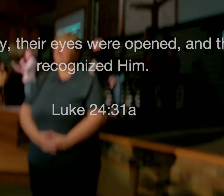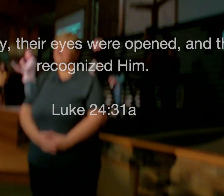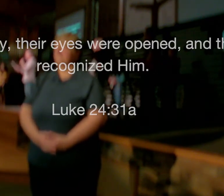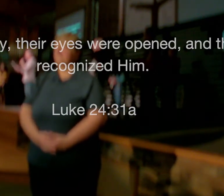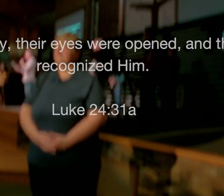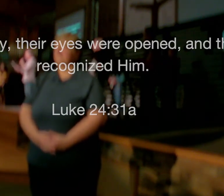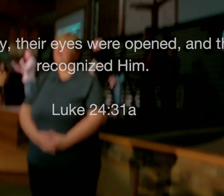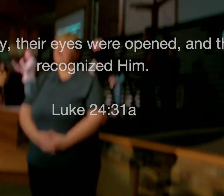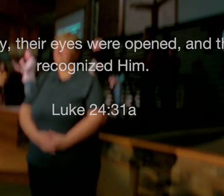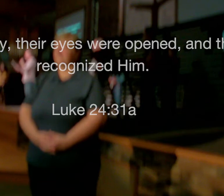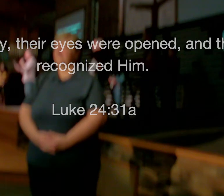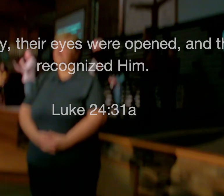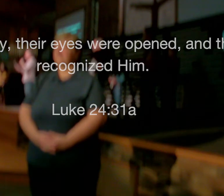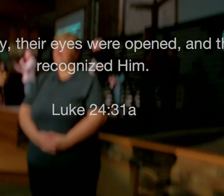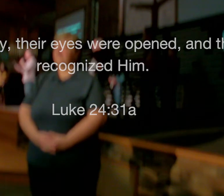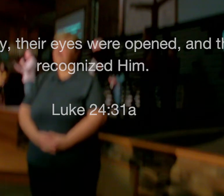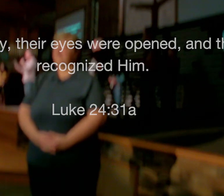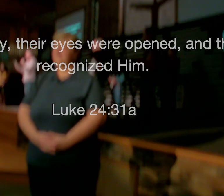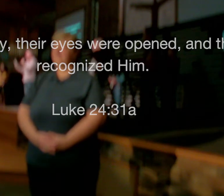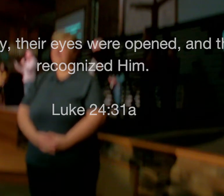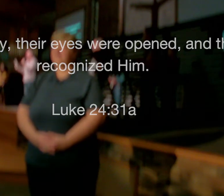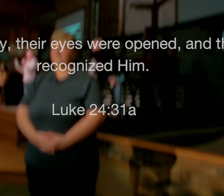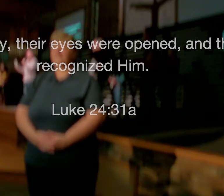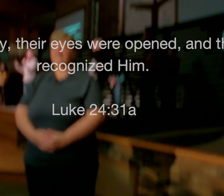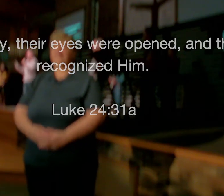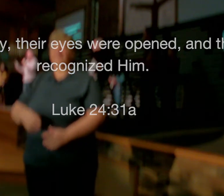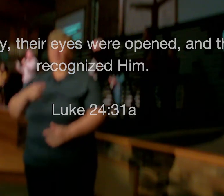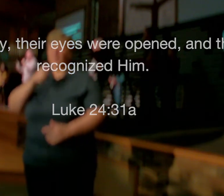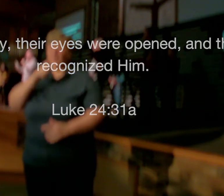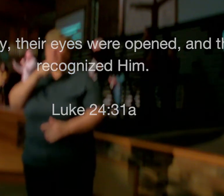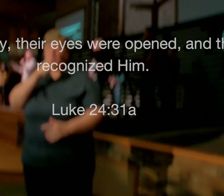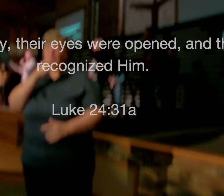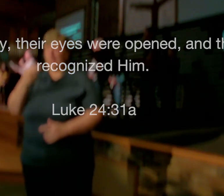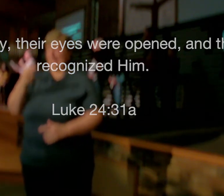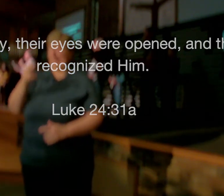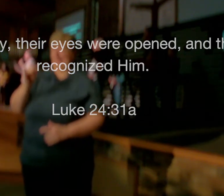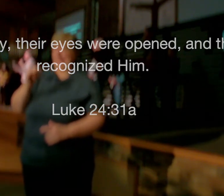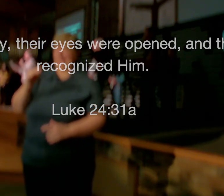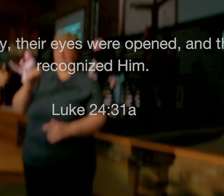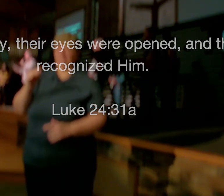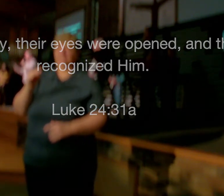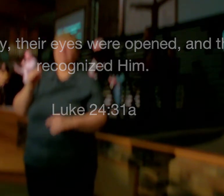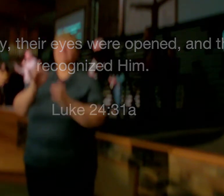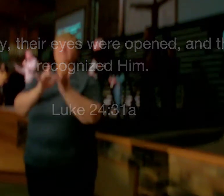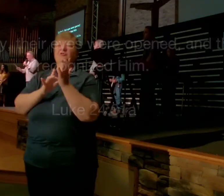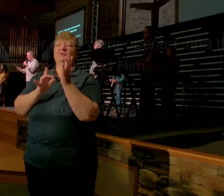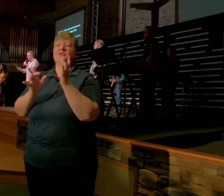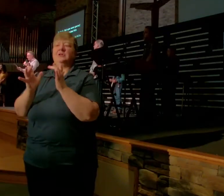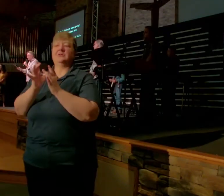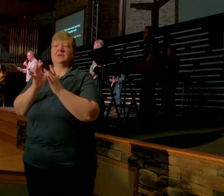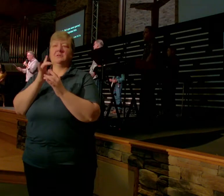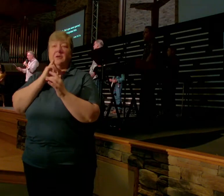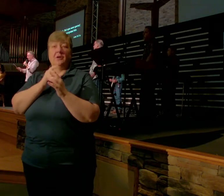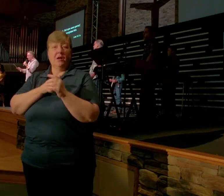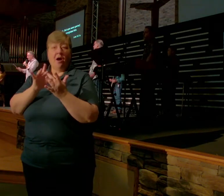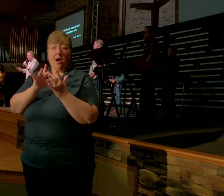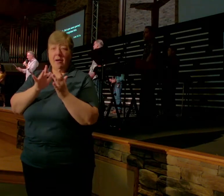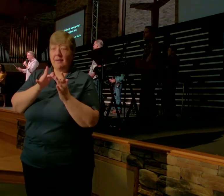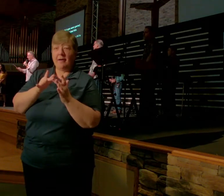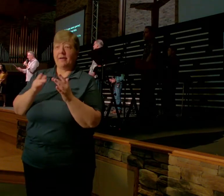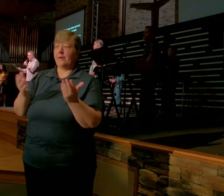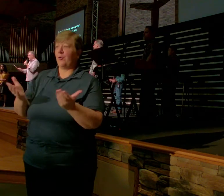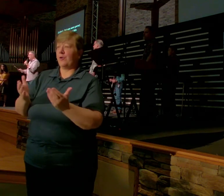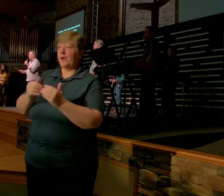him, him being Jesus. And that's our prayer for all of us, whether you're online or worshiping with us today, that we would recognize him.